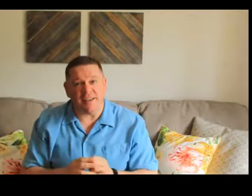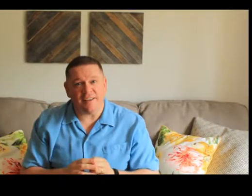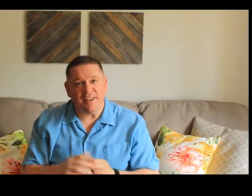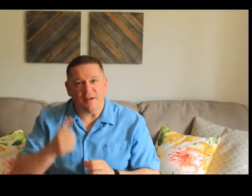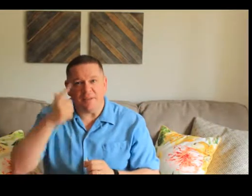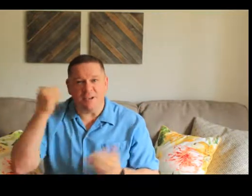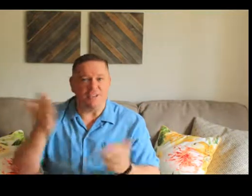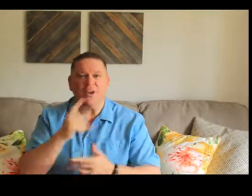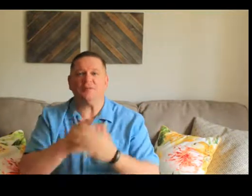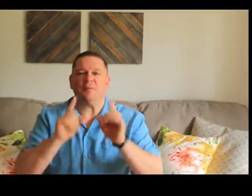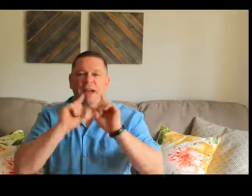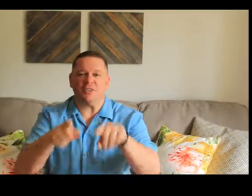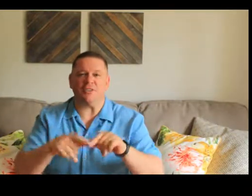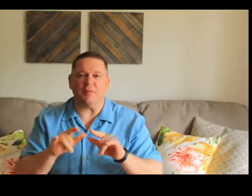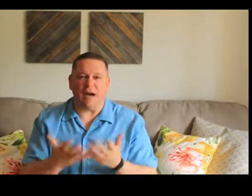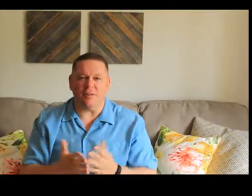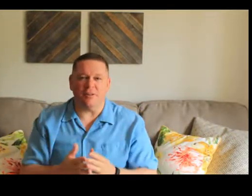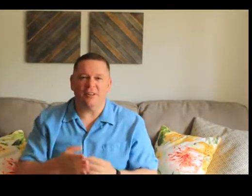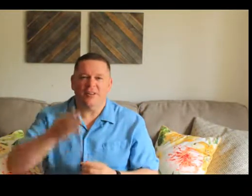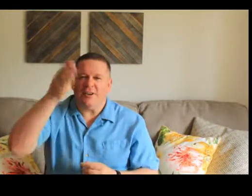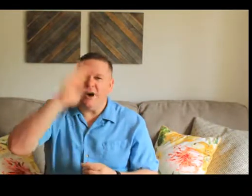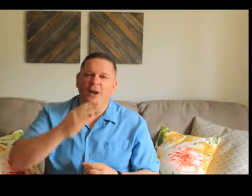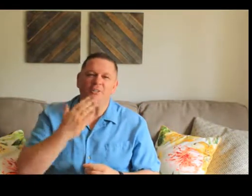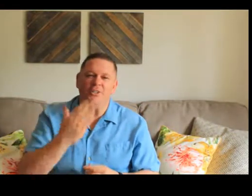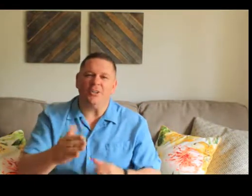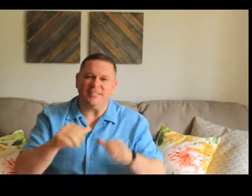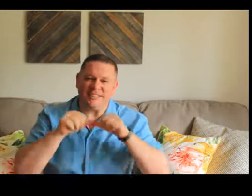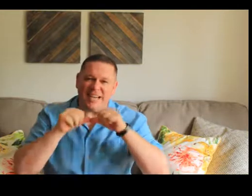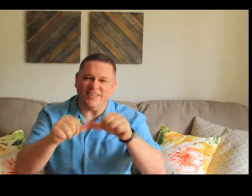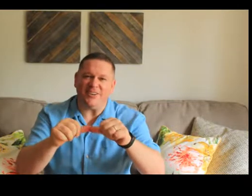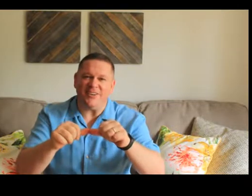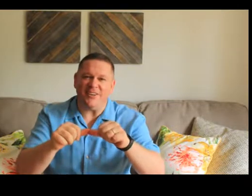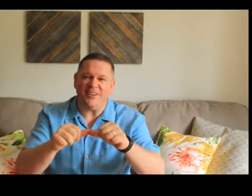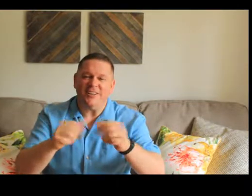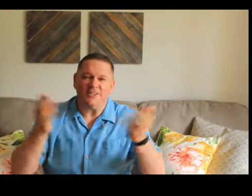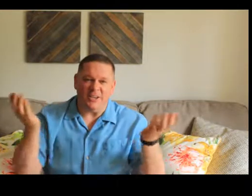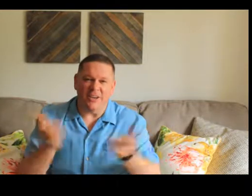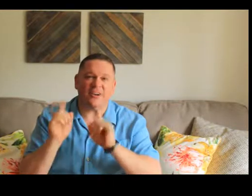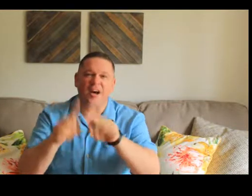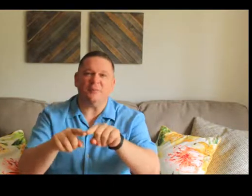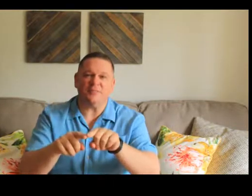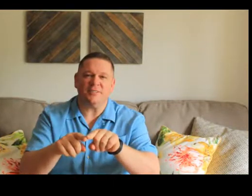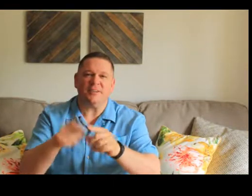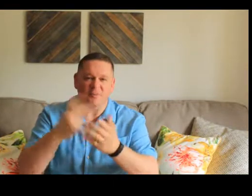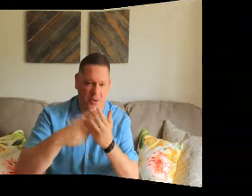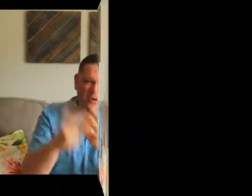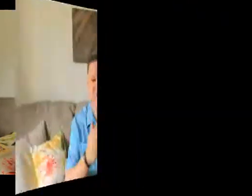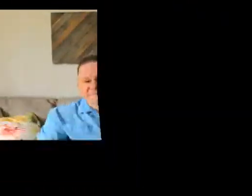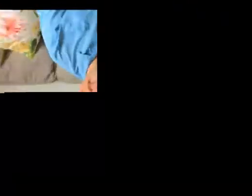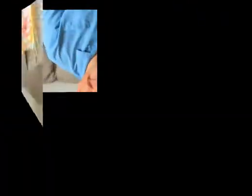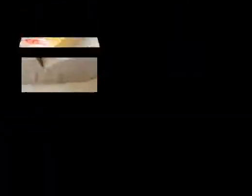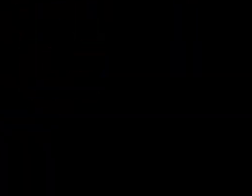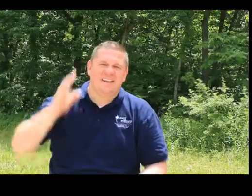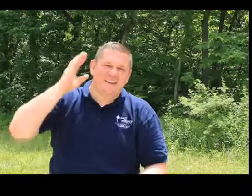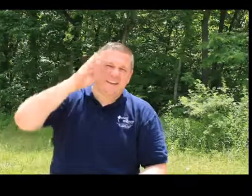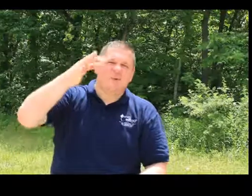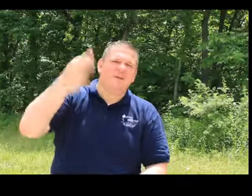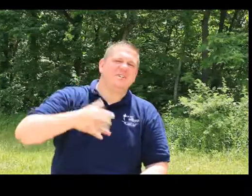because here comes some answers from the Bible. God is good, and stay tuned. So here comes the program. Hello, Pastor